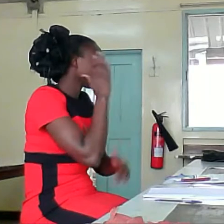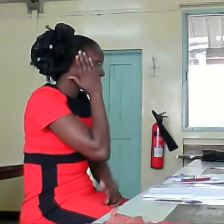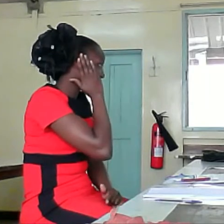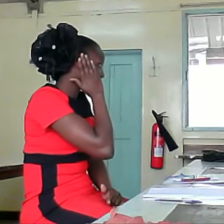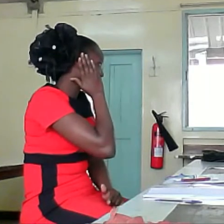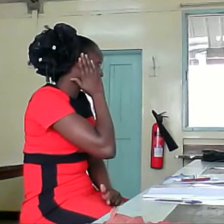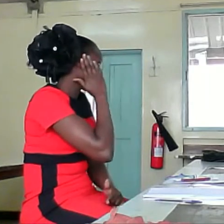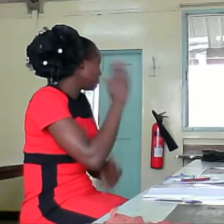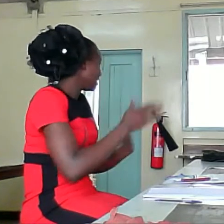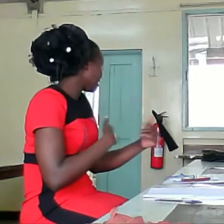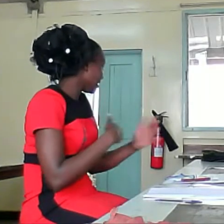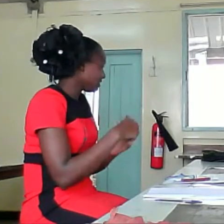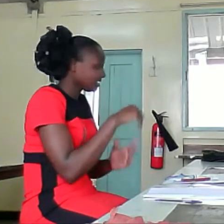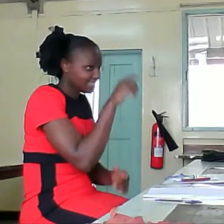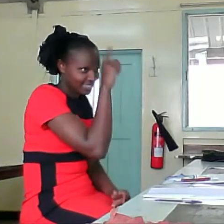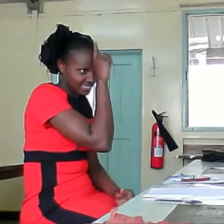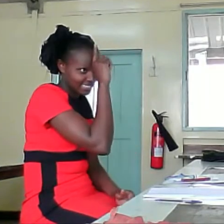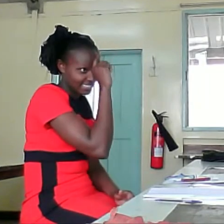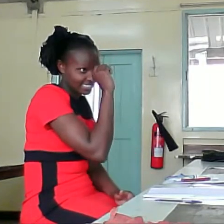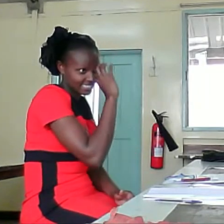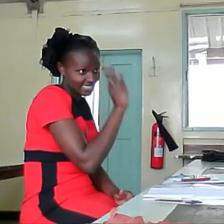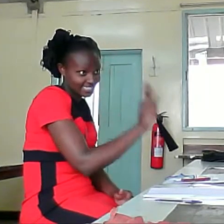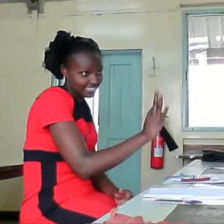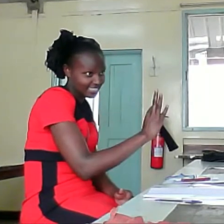death, we say, serious.